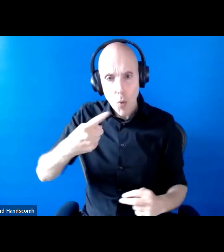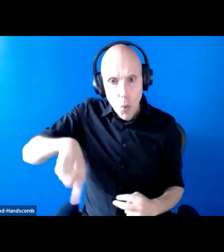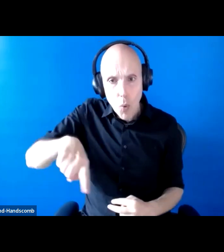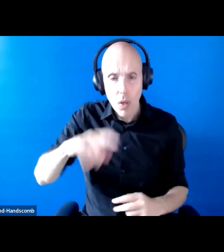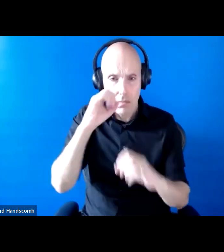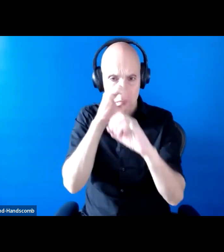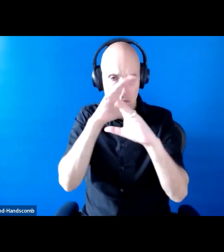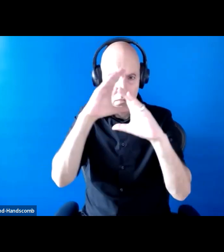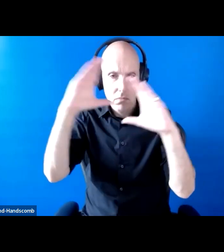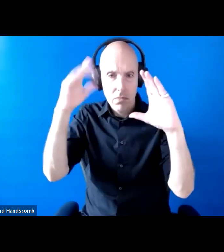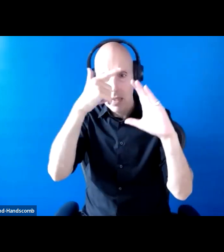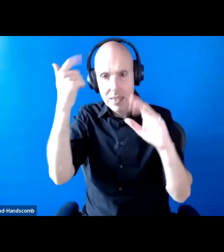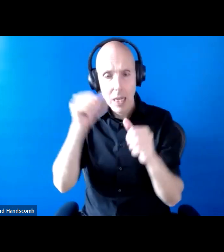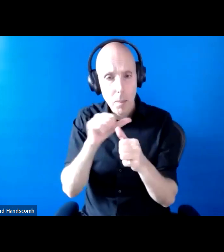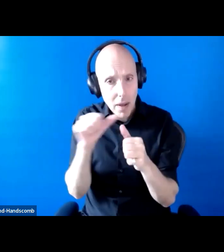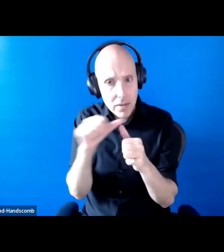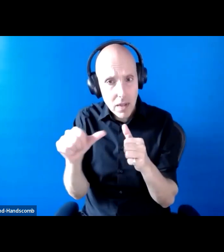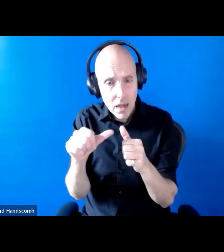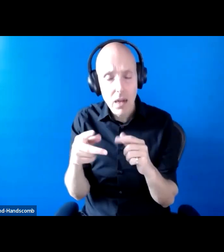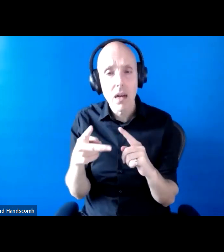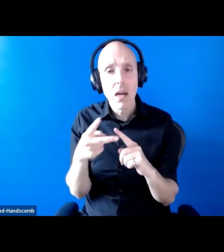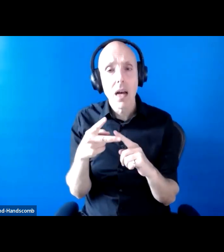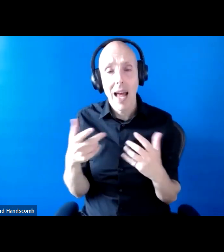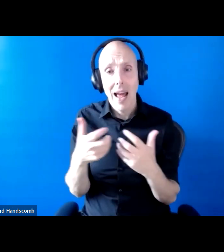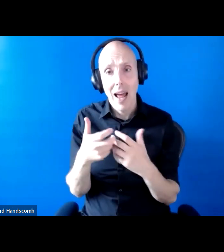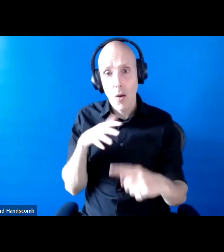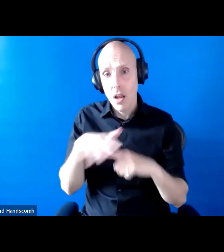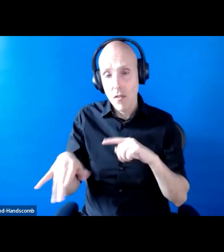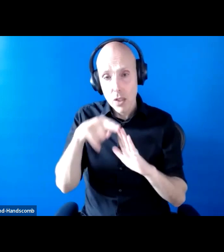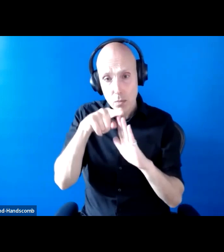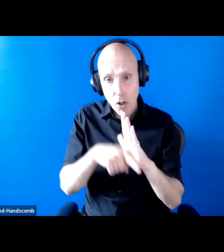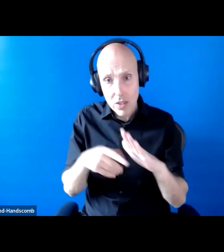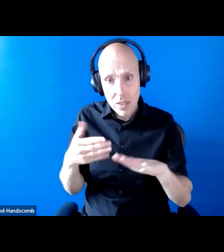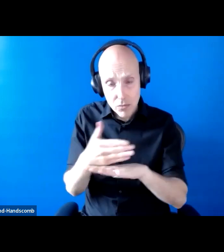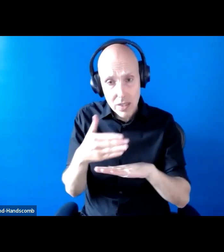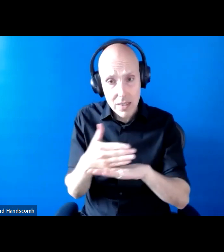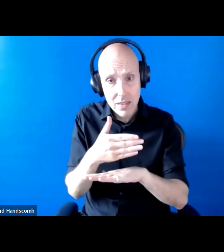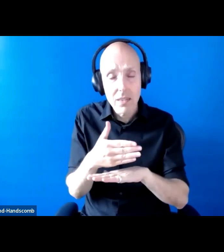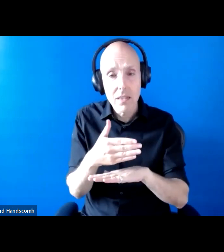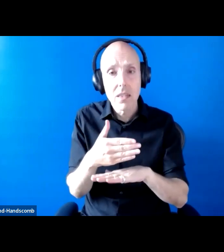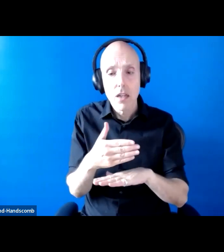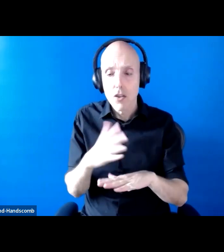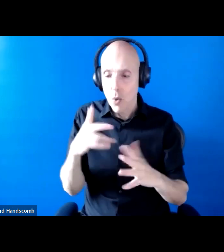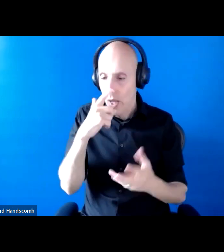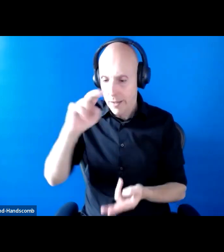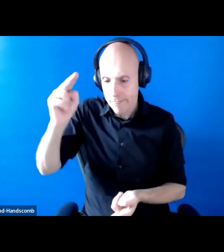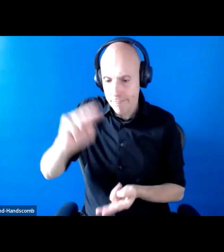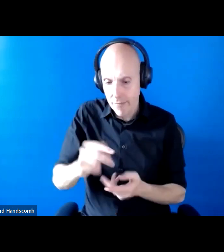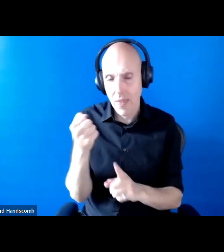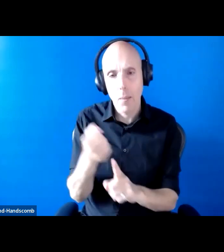pandemic, and by extension, our ability to influence policy and practice in order to mitigate its negative impacts. We also think it's really